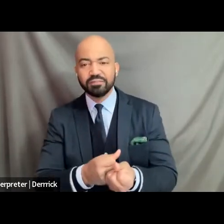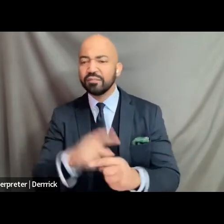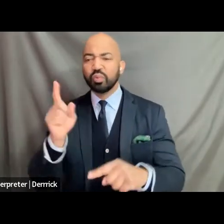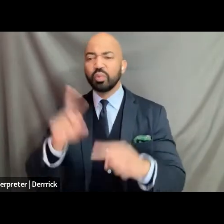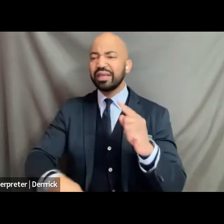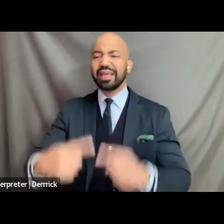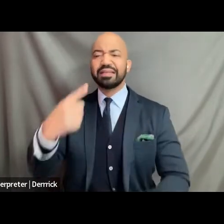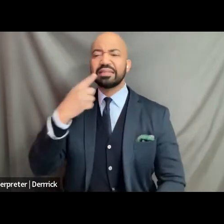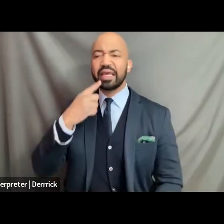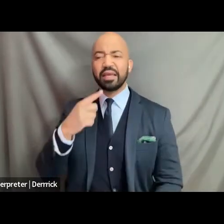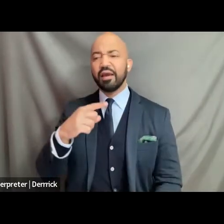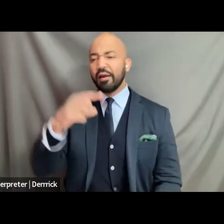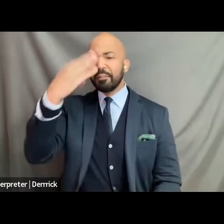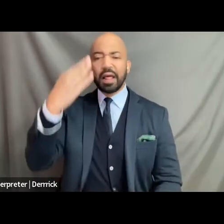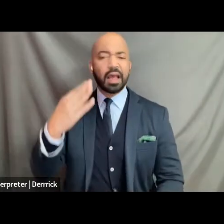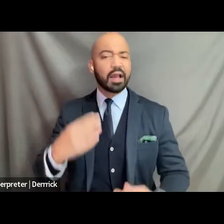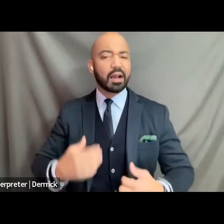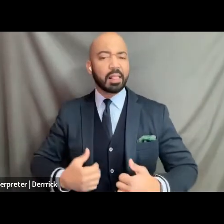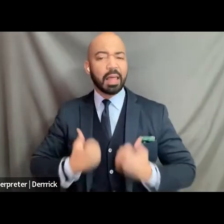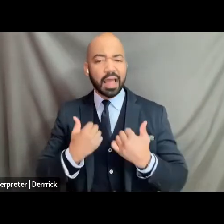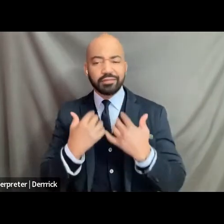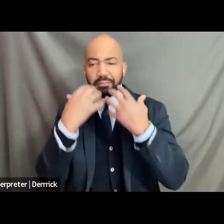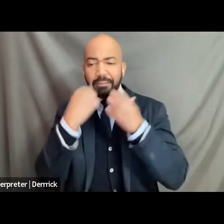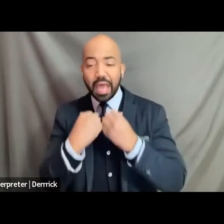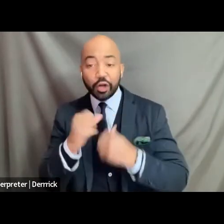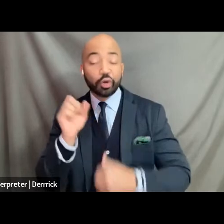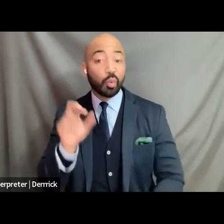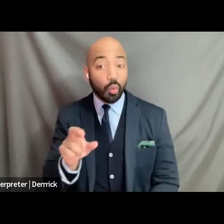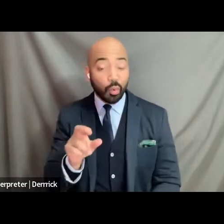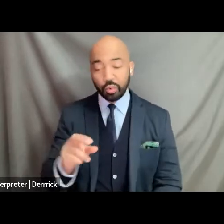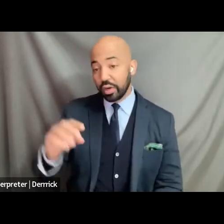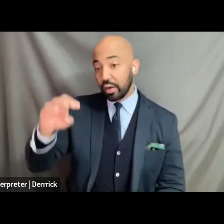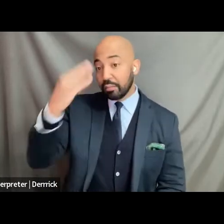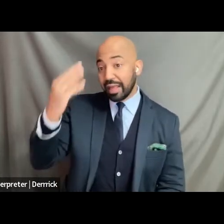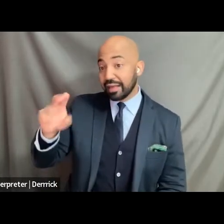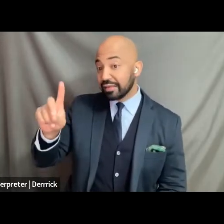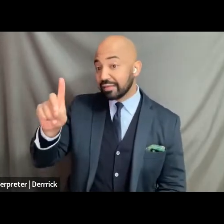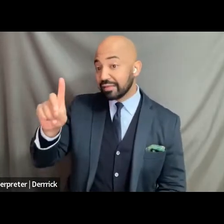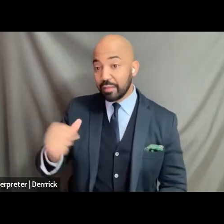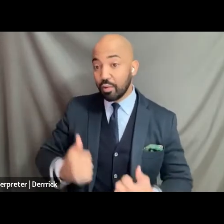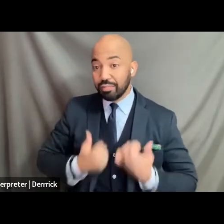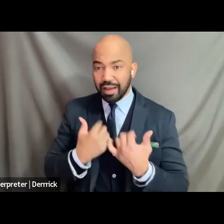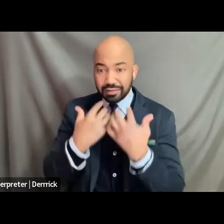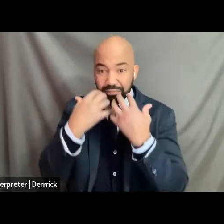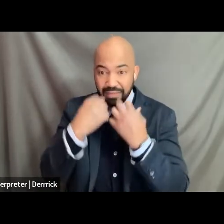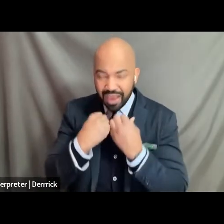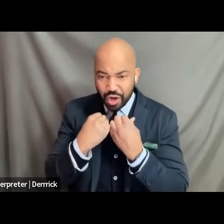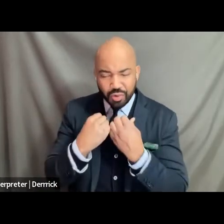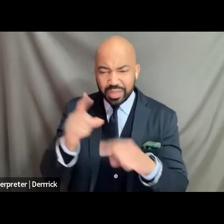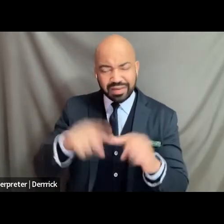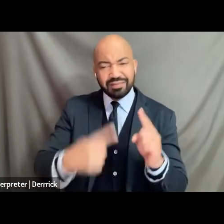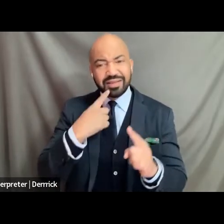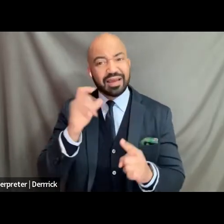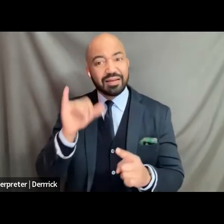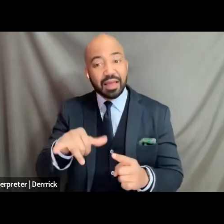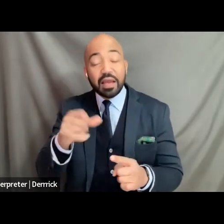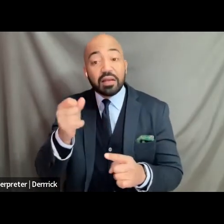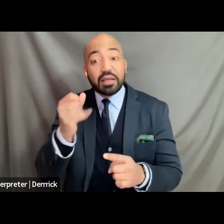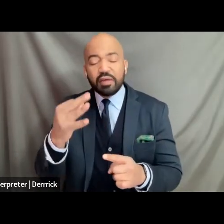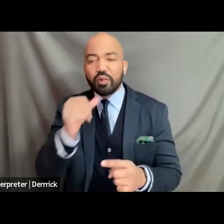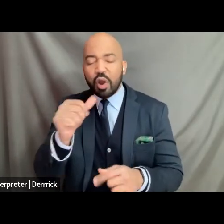matter or that black disabled lives matter without making sure that we're all in this together as as one um